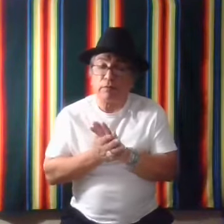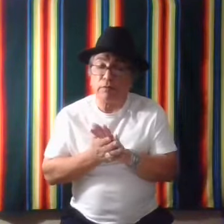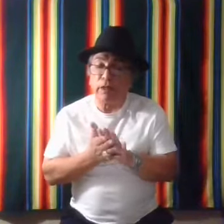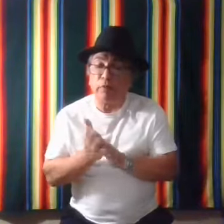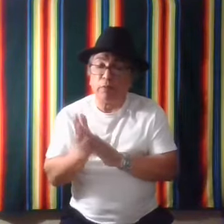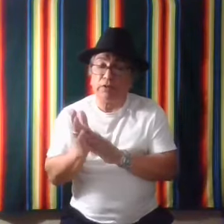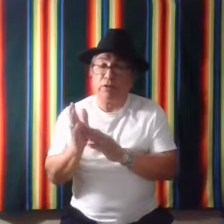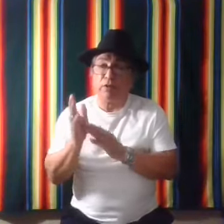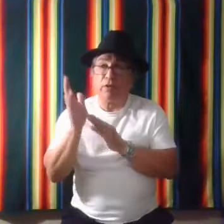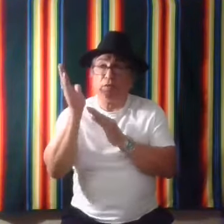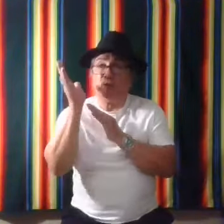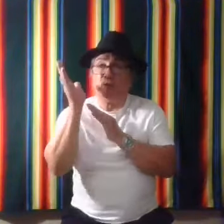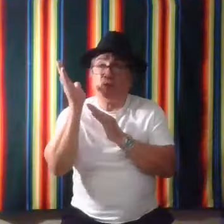I have one of my students here that went to sleep.